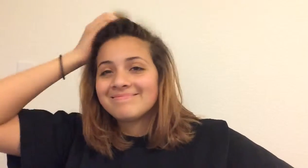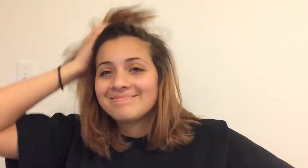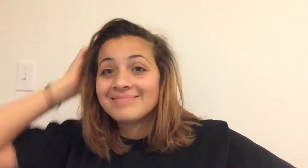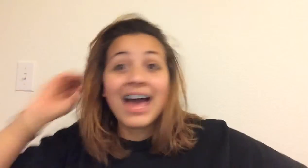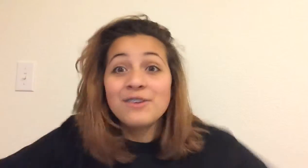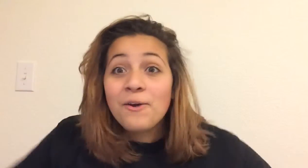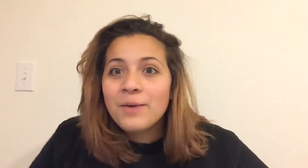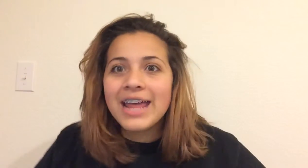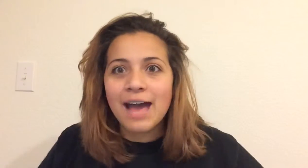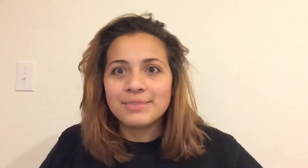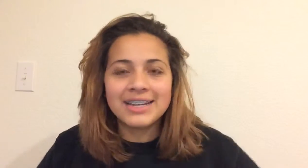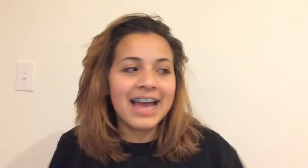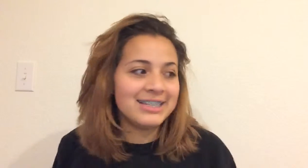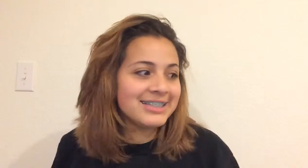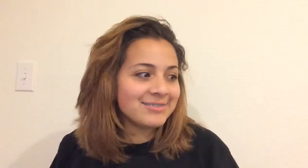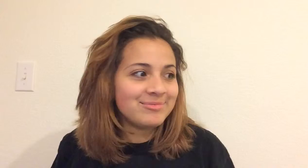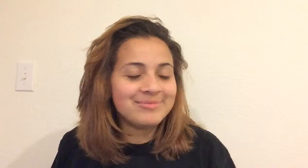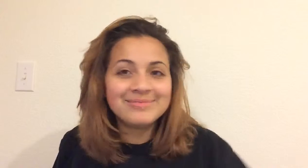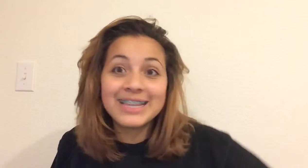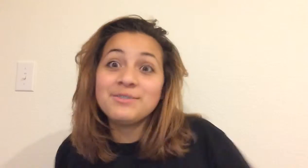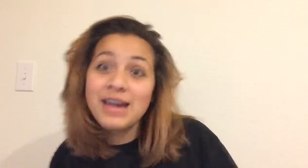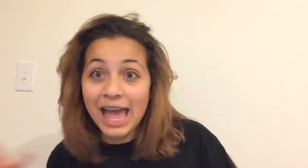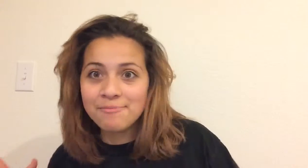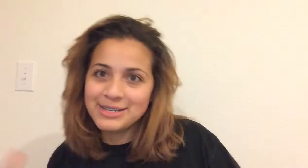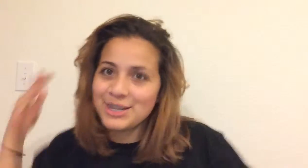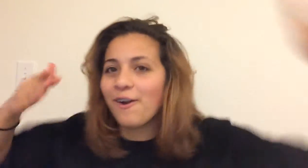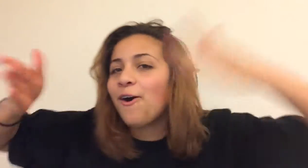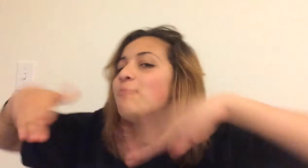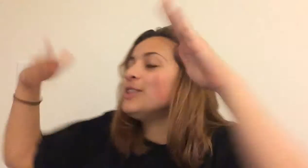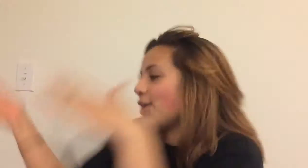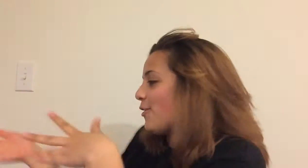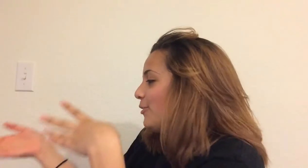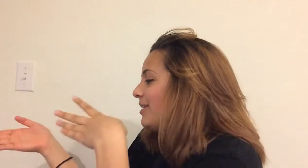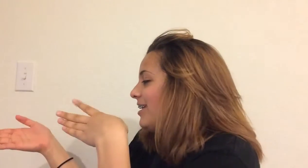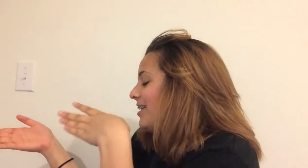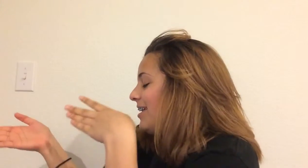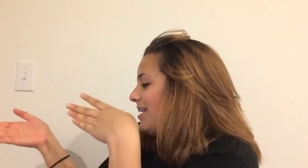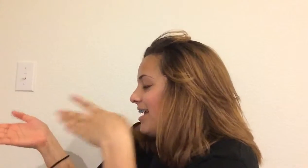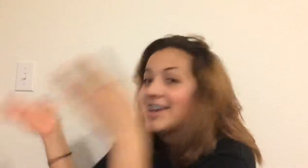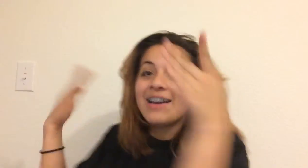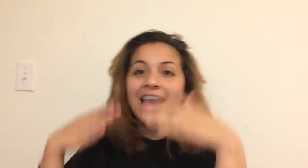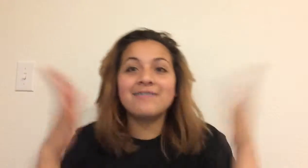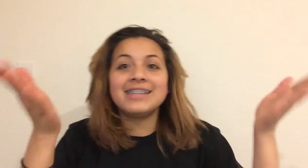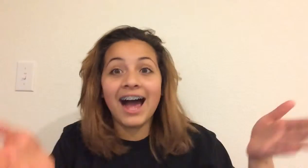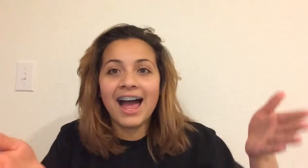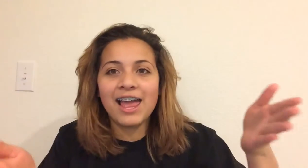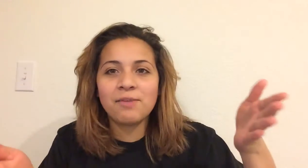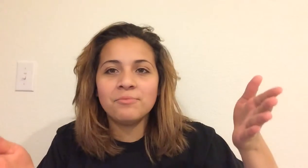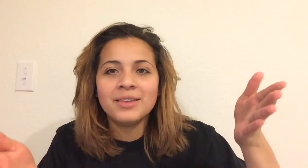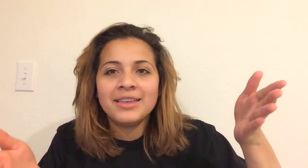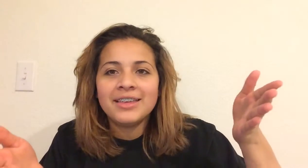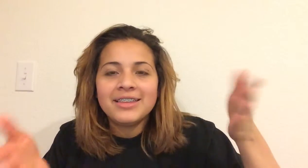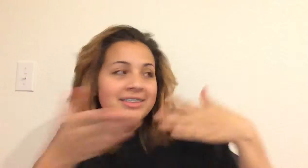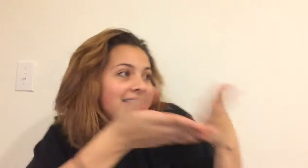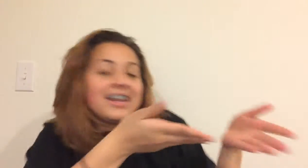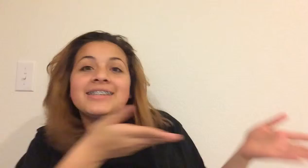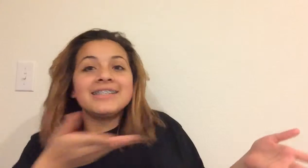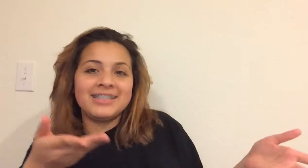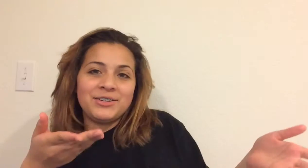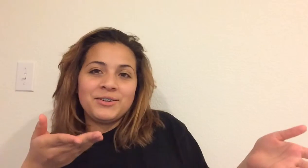I don't know what happened, I just... This is what happens when you're home alone And you have time Nothing else to do